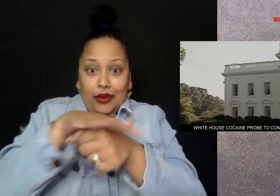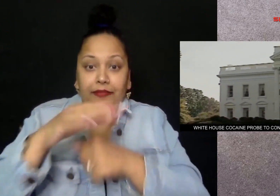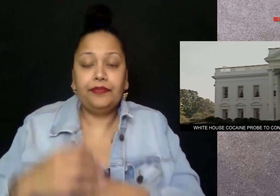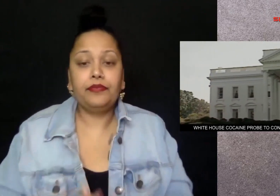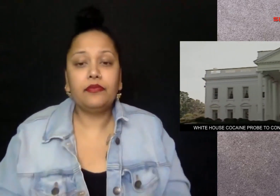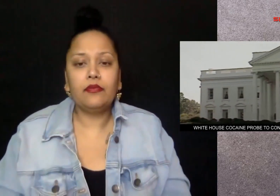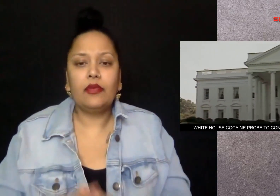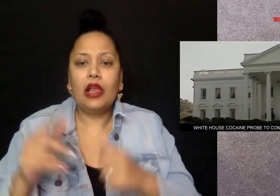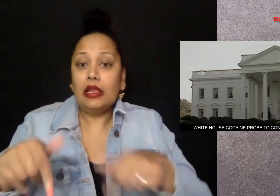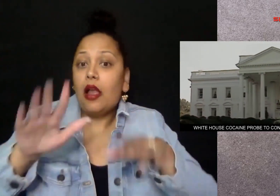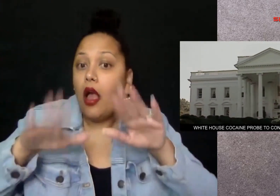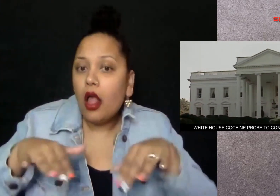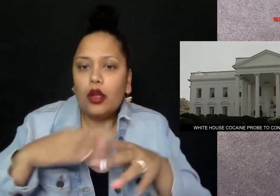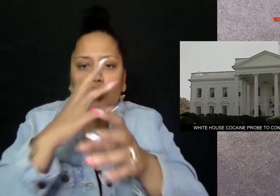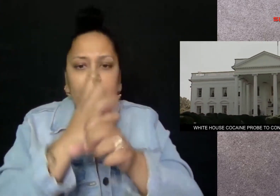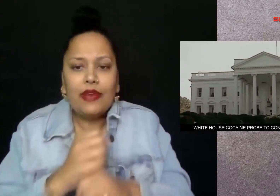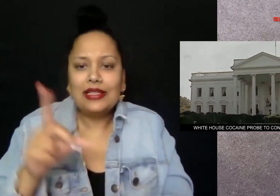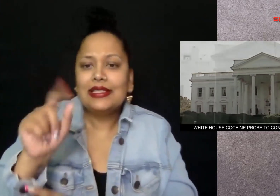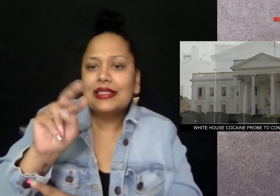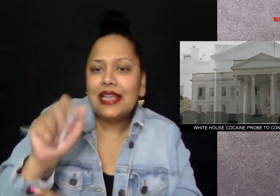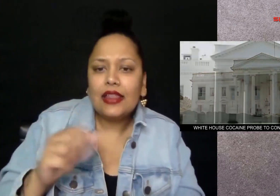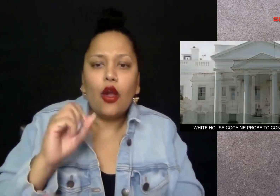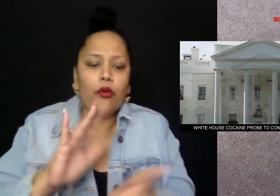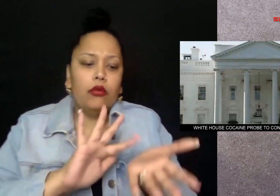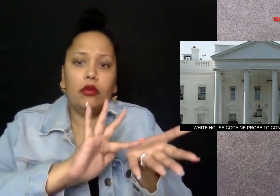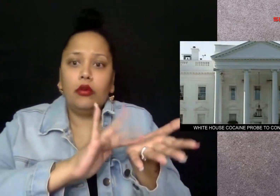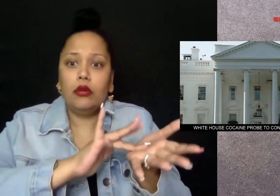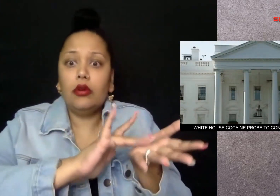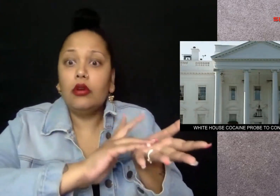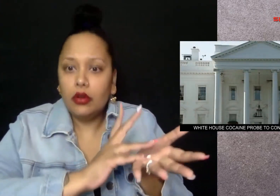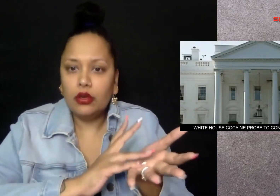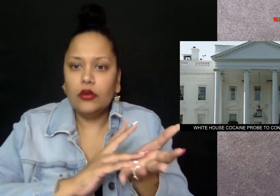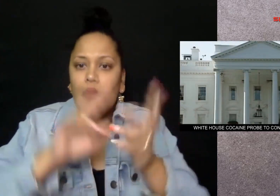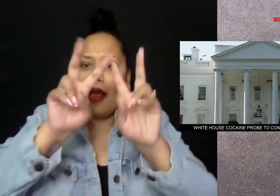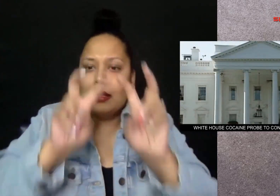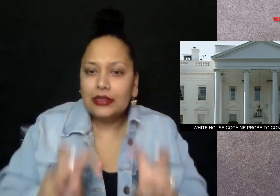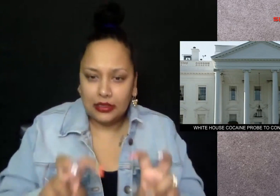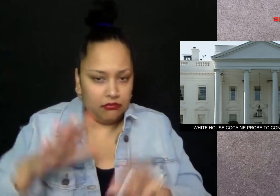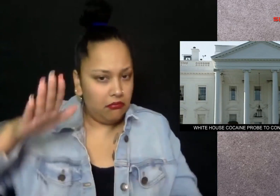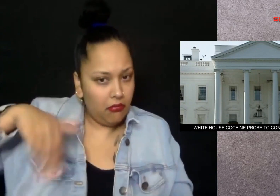and they have not received DNA or fingerprint analysis yet